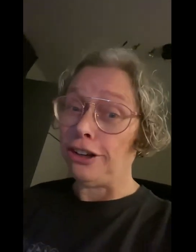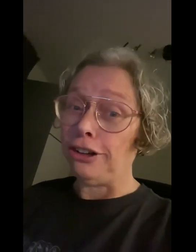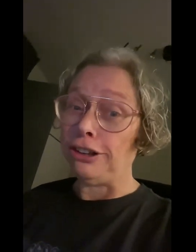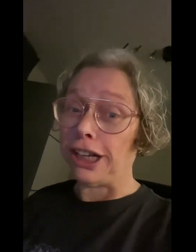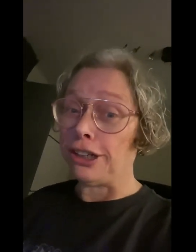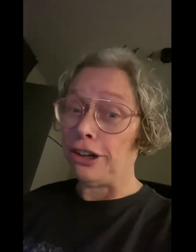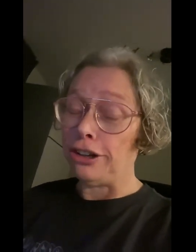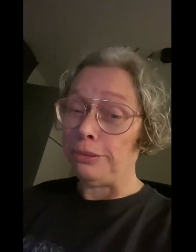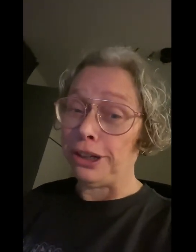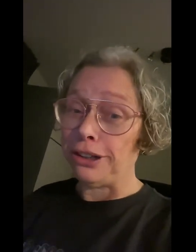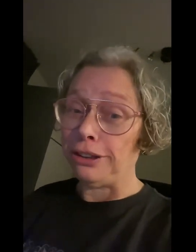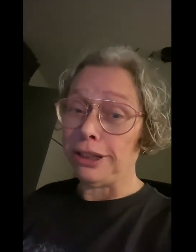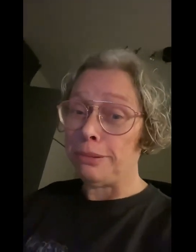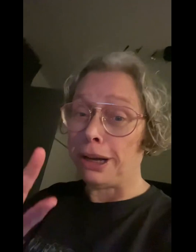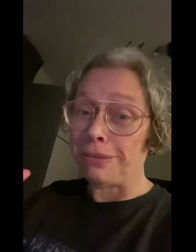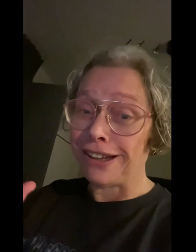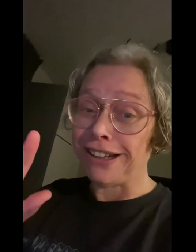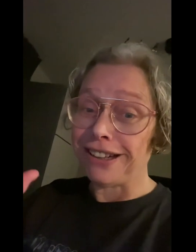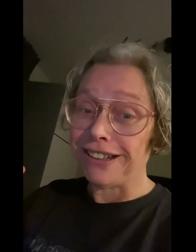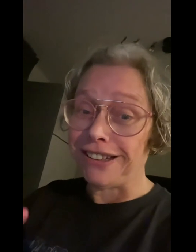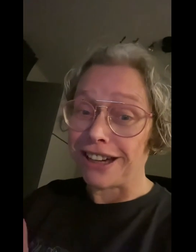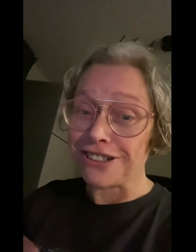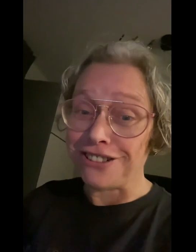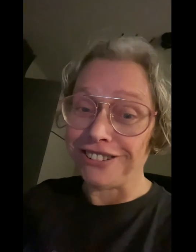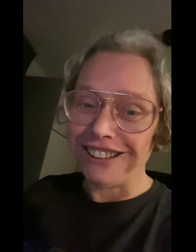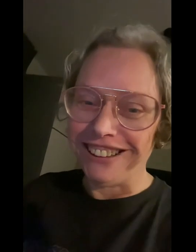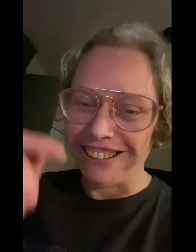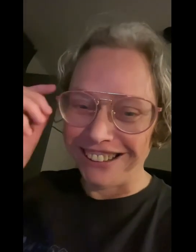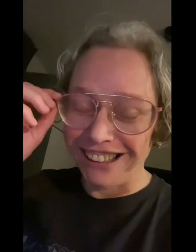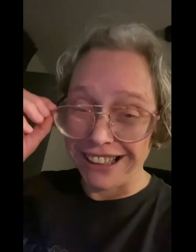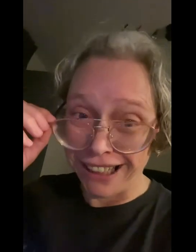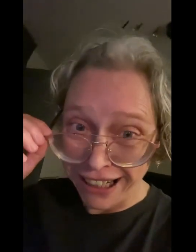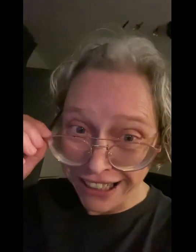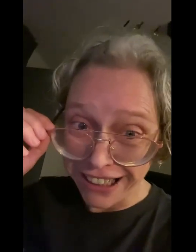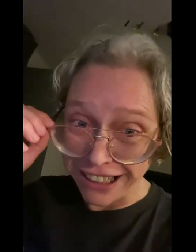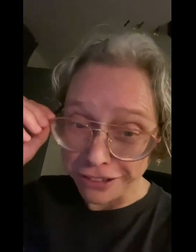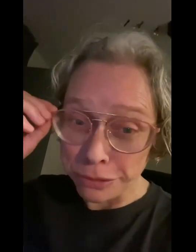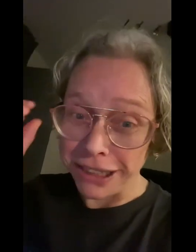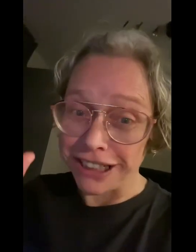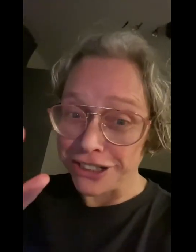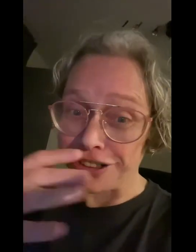can call me, bye bye. That's all. Yeah, it was me, that's all.